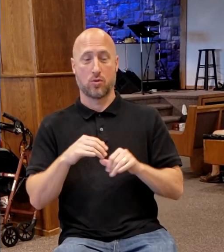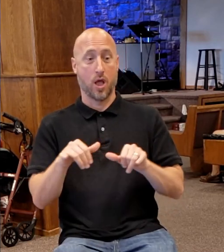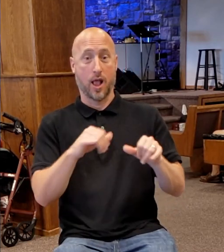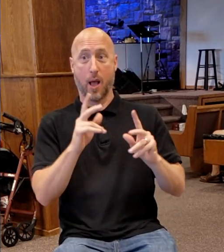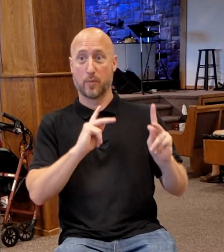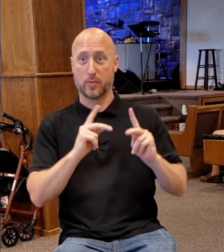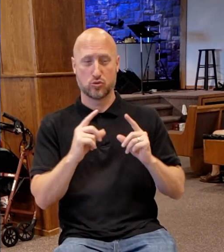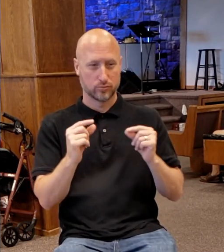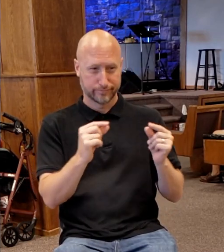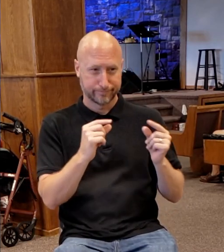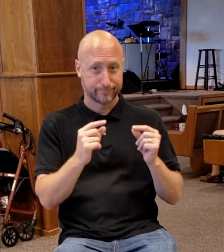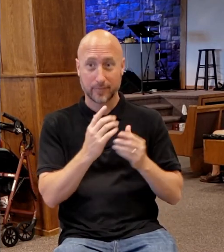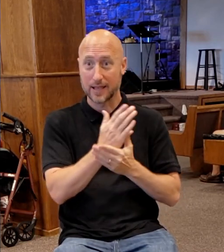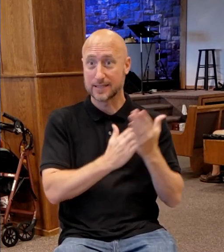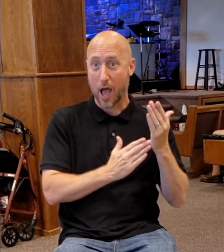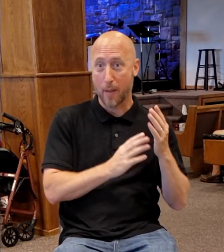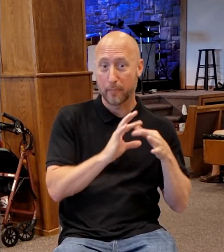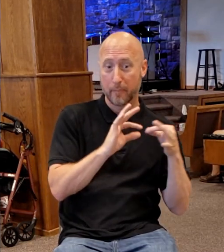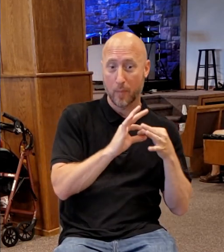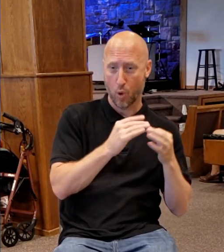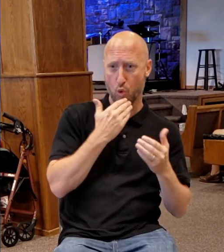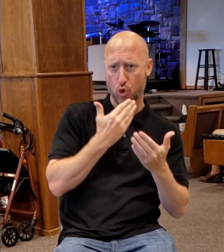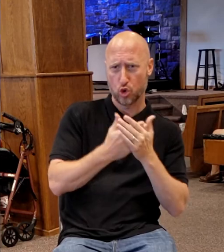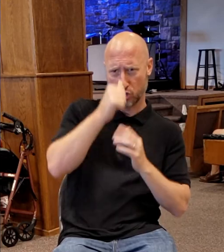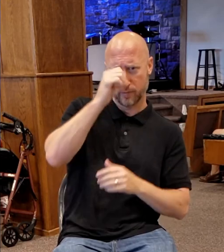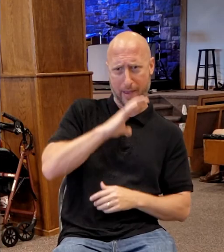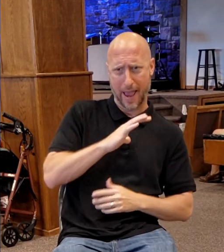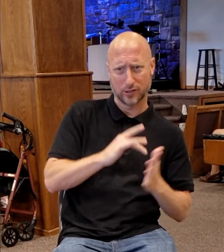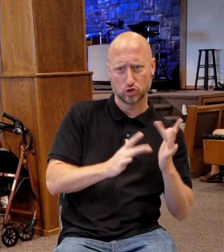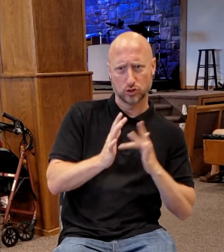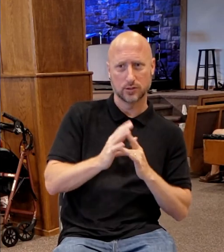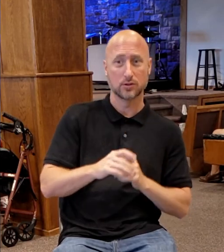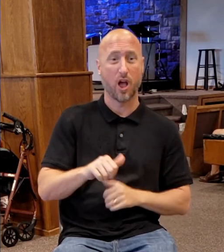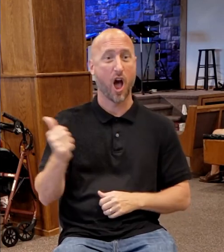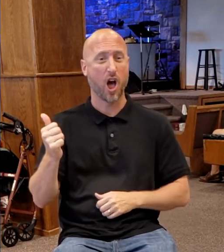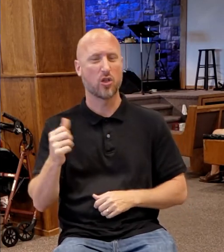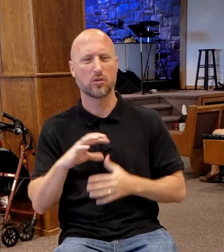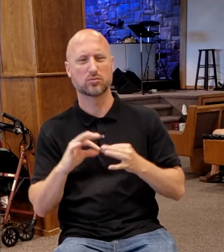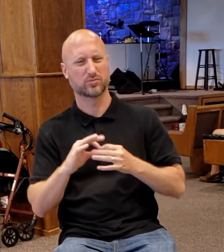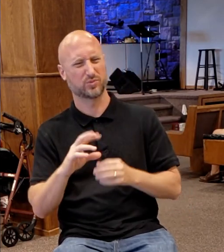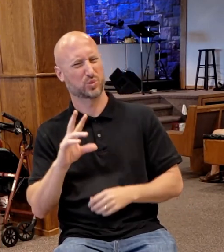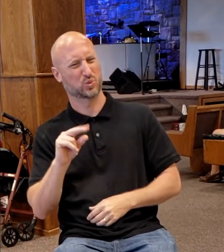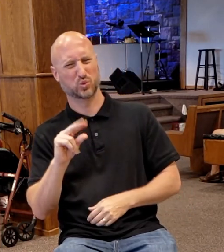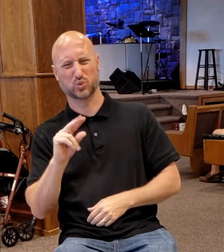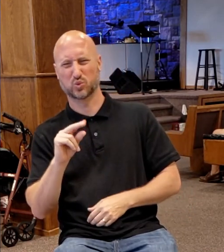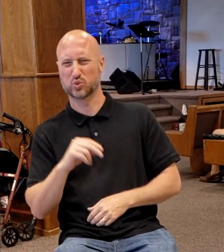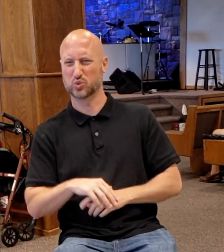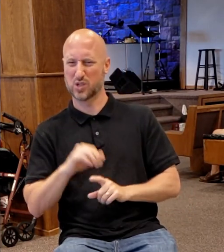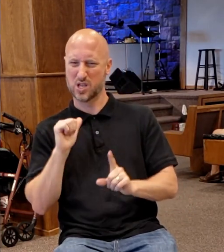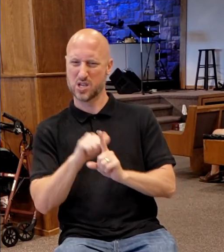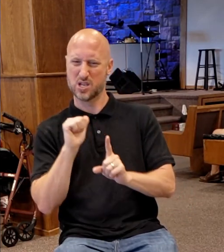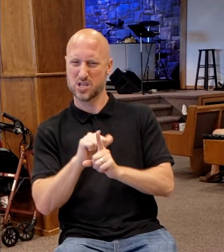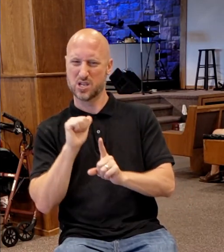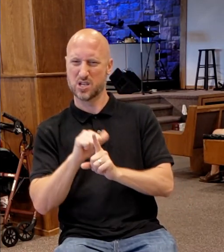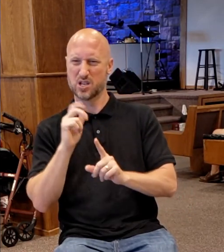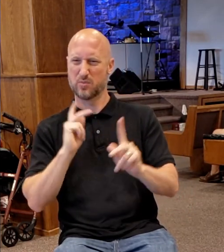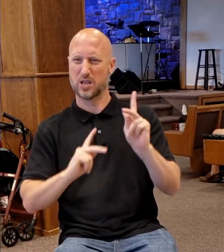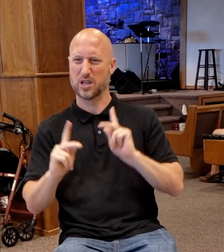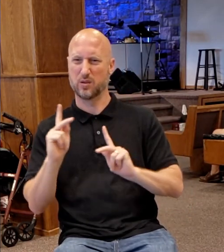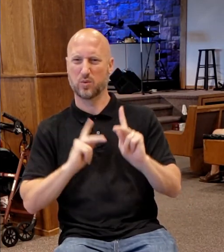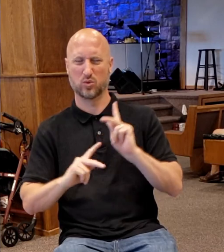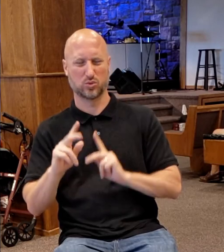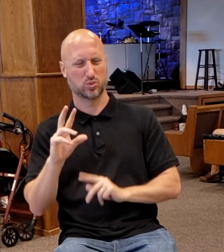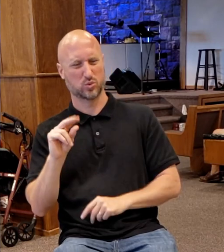he is a good man. And others said, no way. Because he deceives the people.